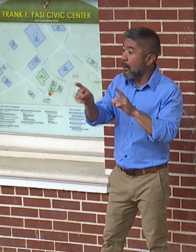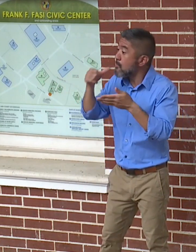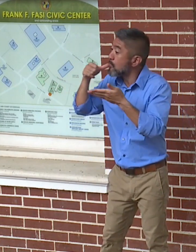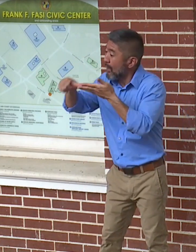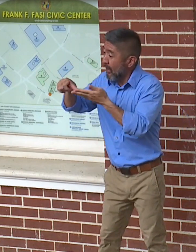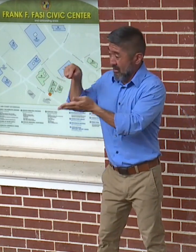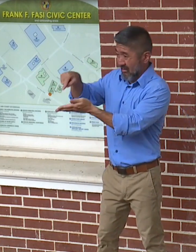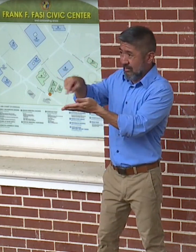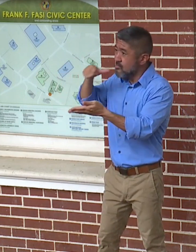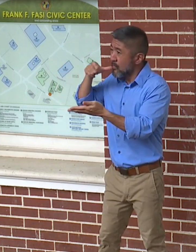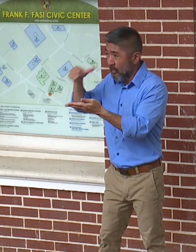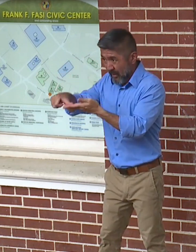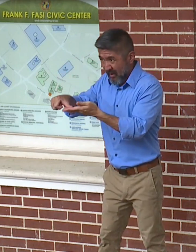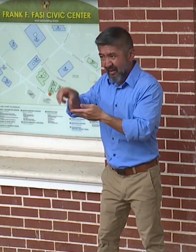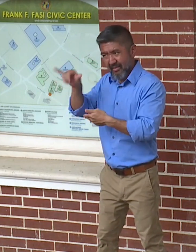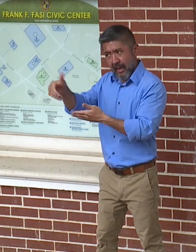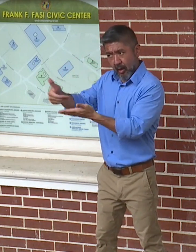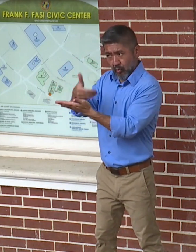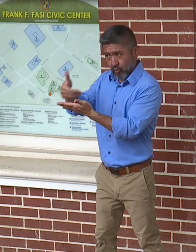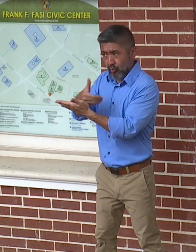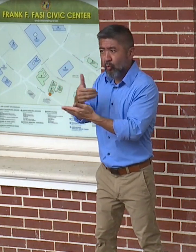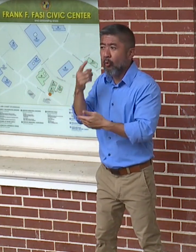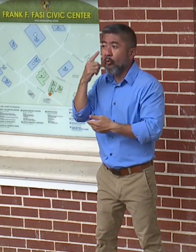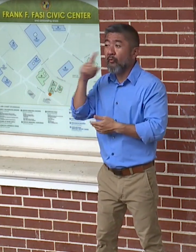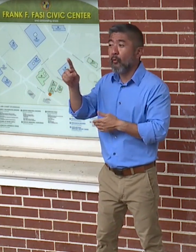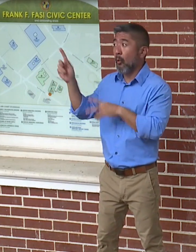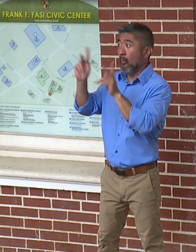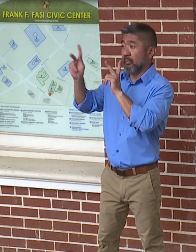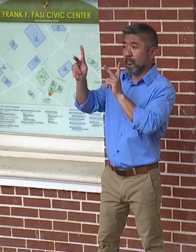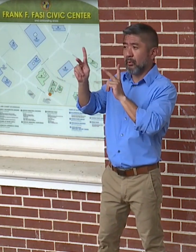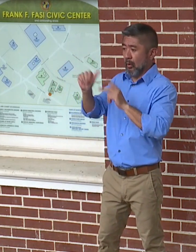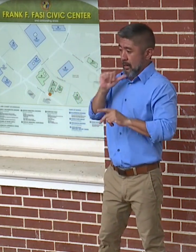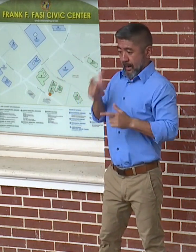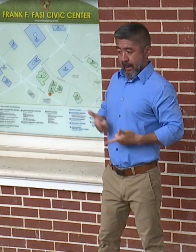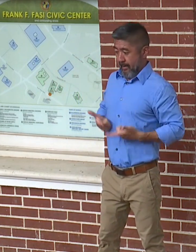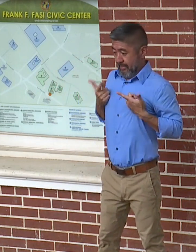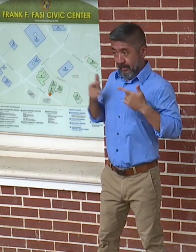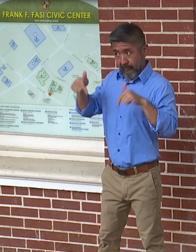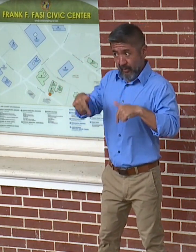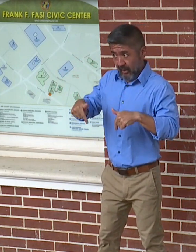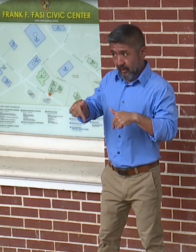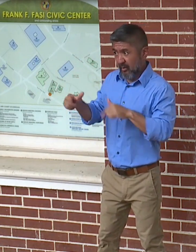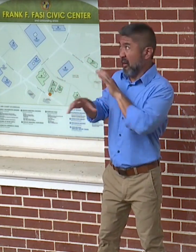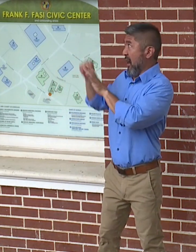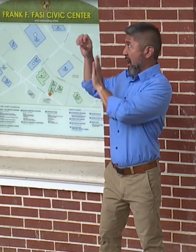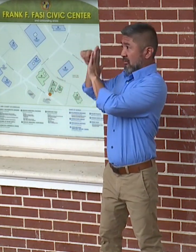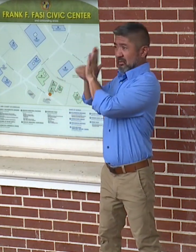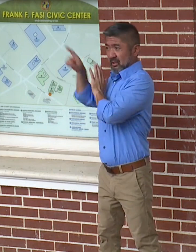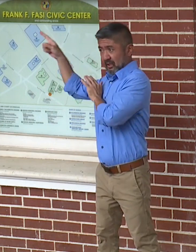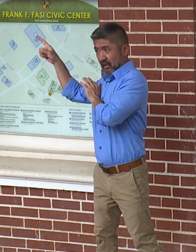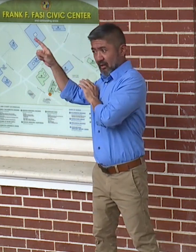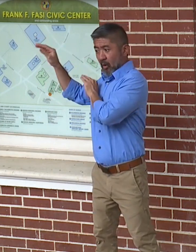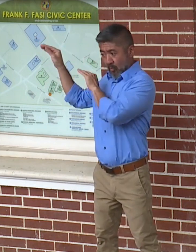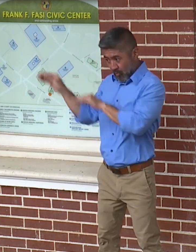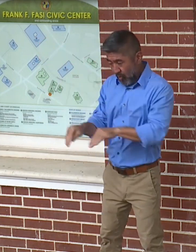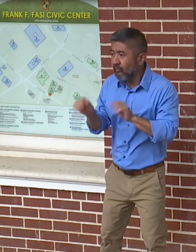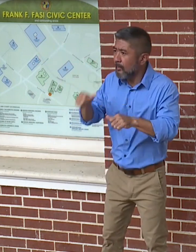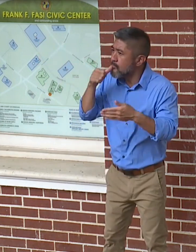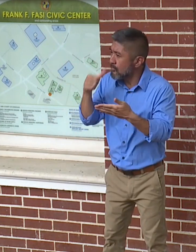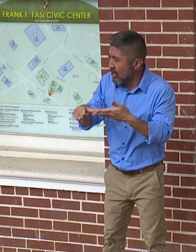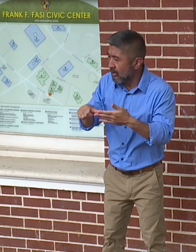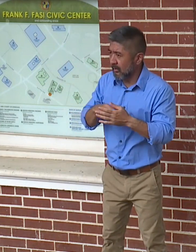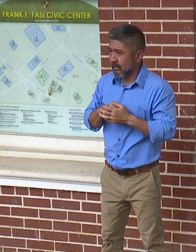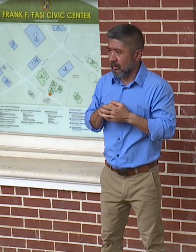a process that was developed for out of state residents. And we did. We were always able to apply that. But what we were seeking